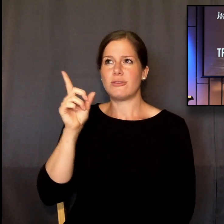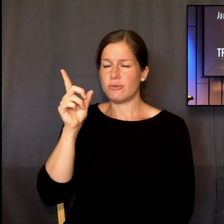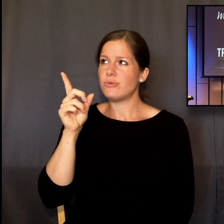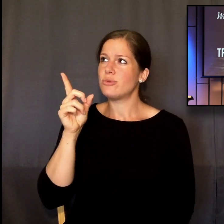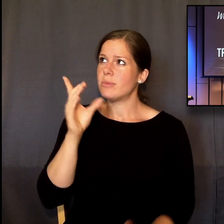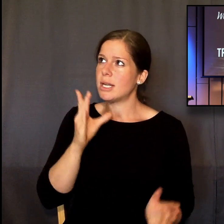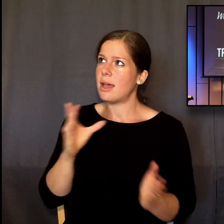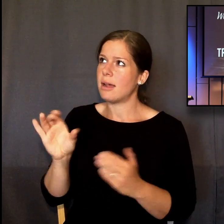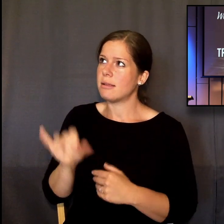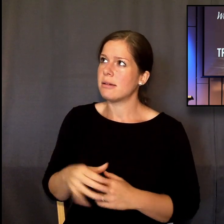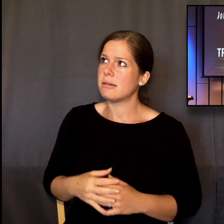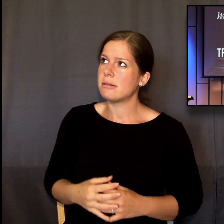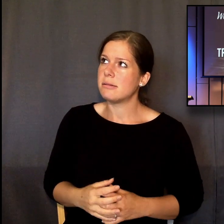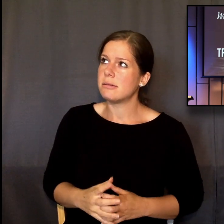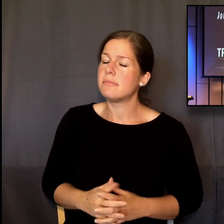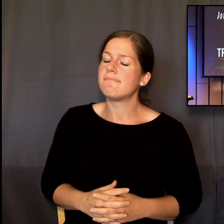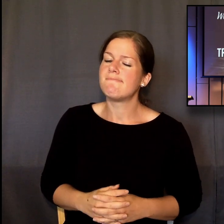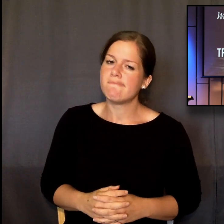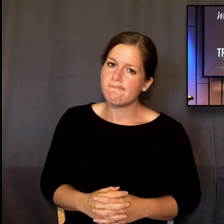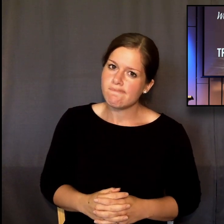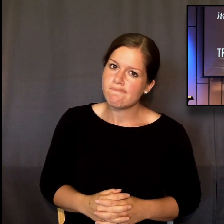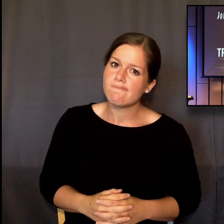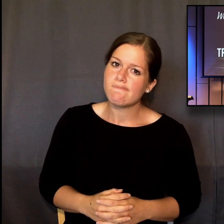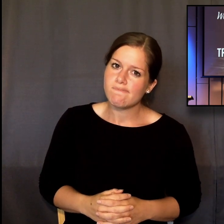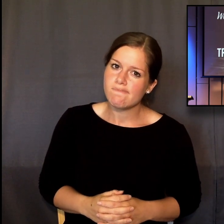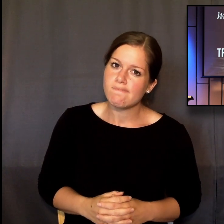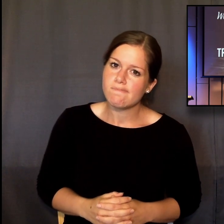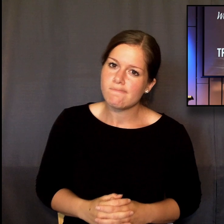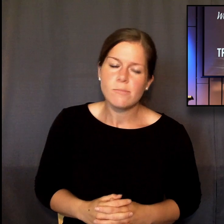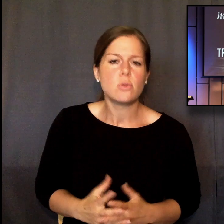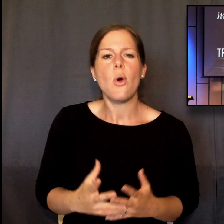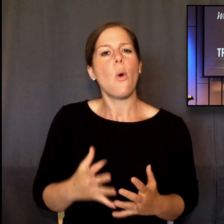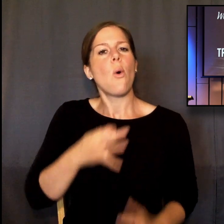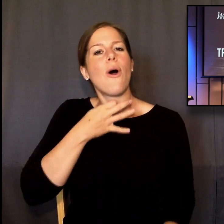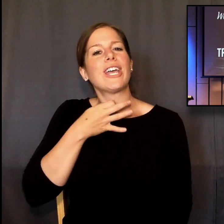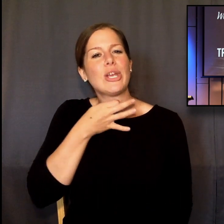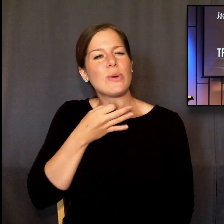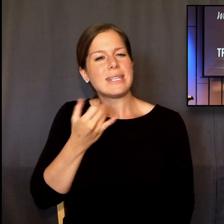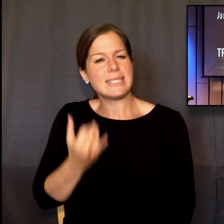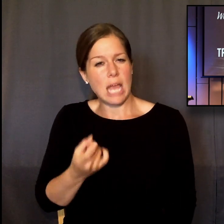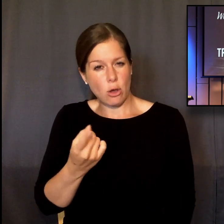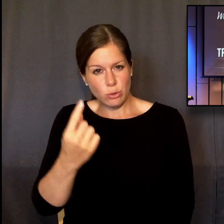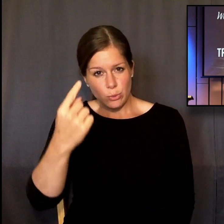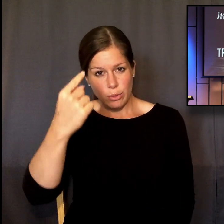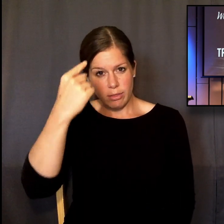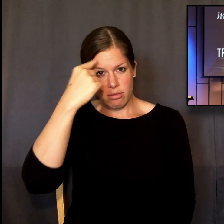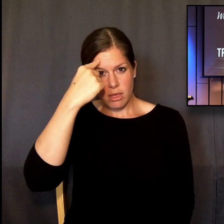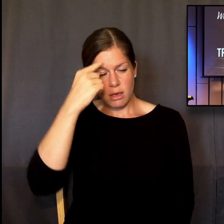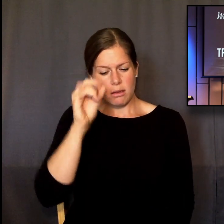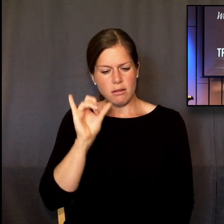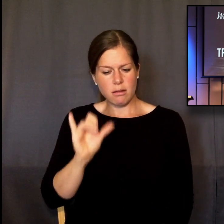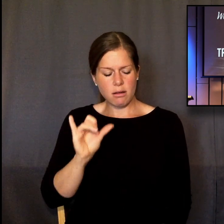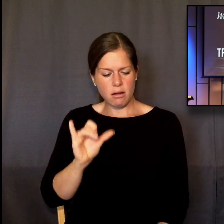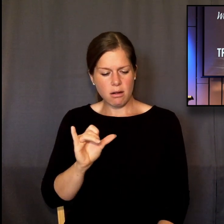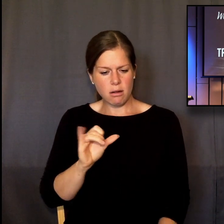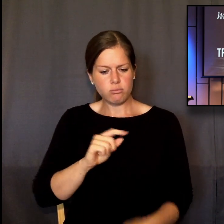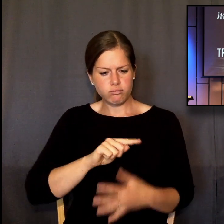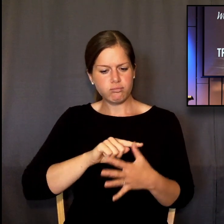the Bible, what trials, what blessings do you need to see afresh? Not as random, not as chance,